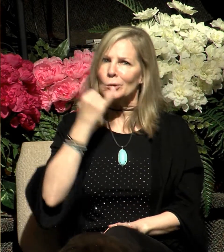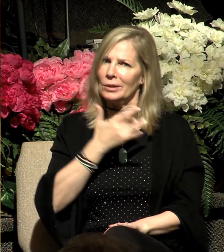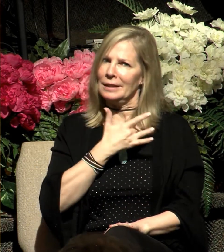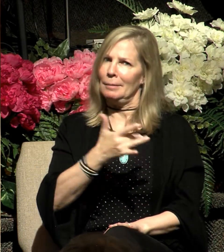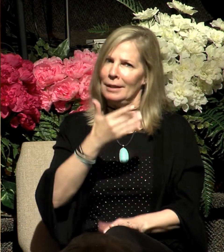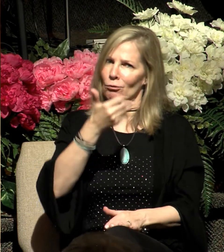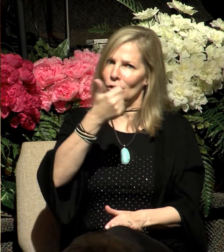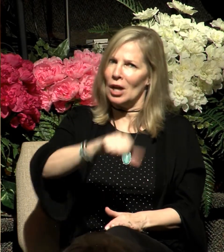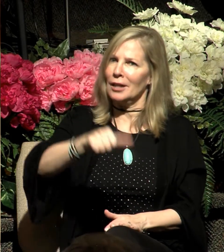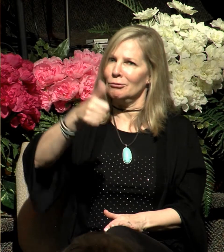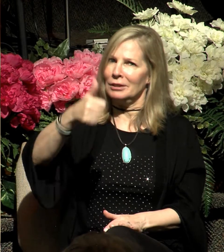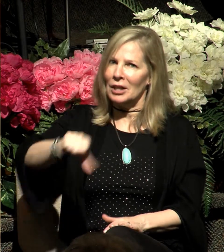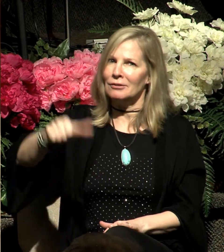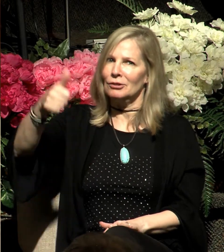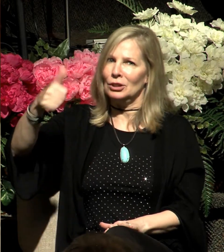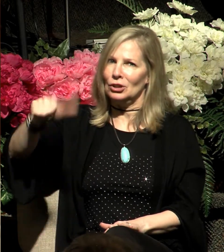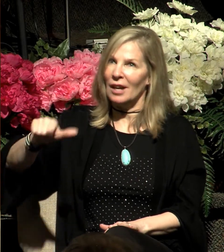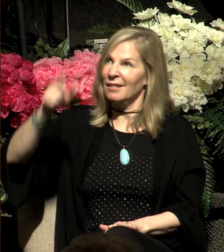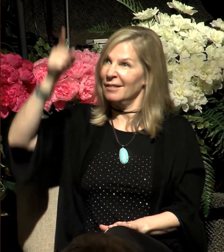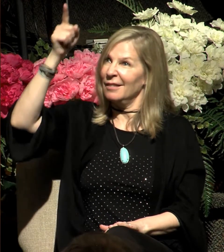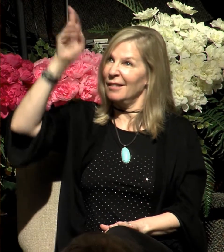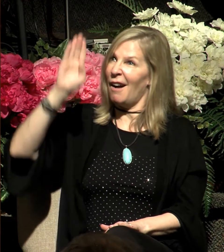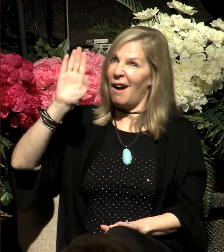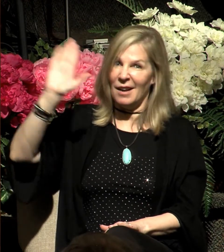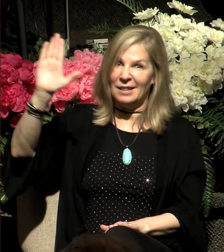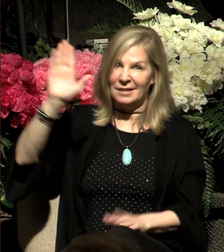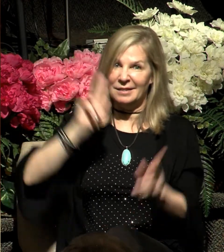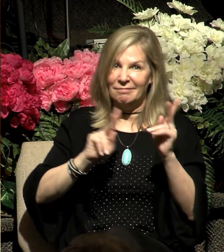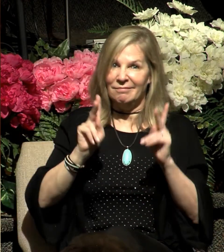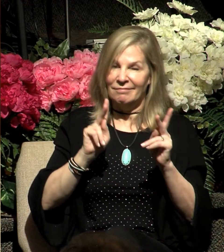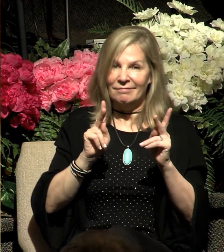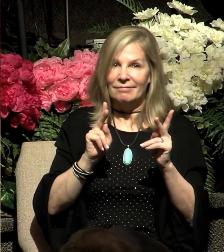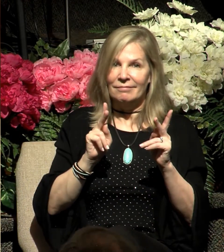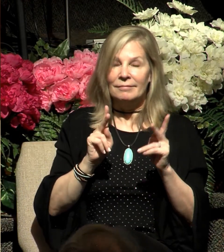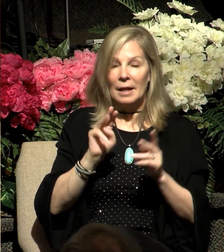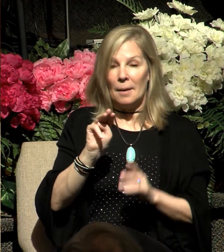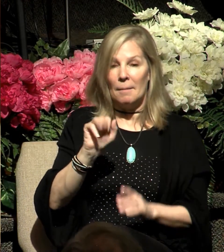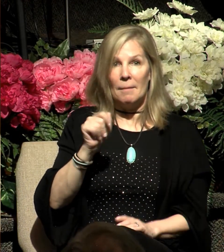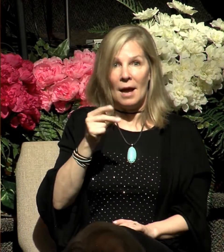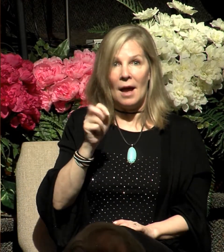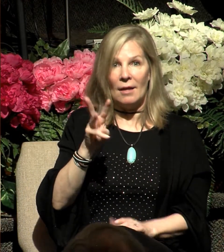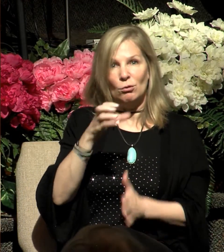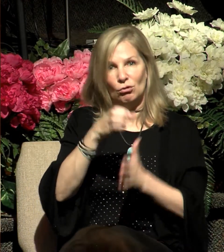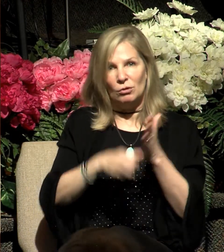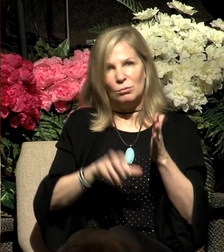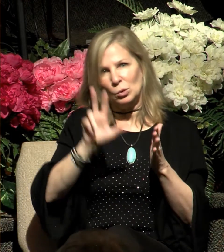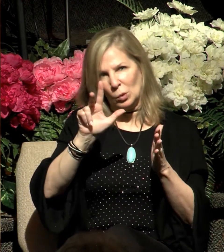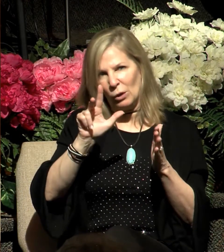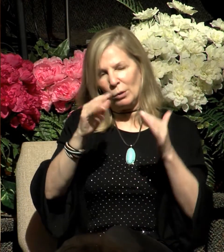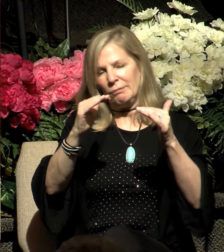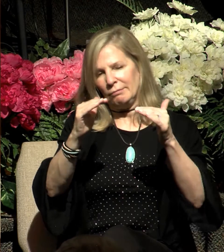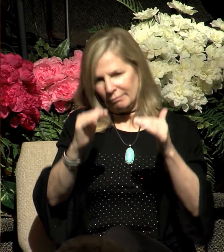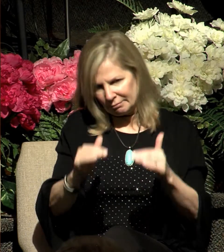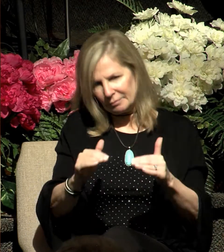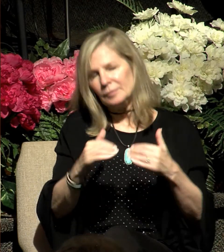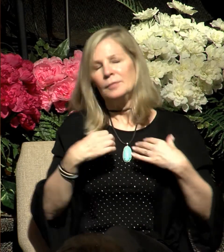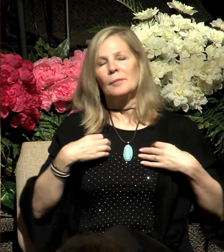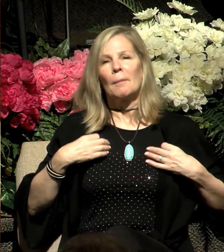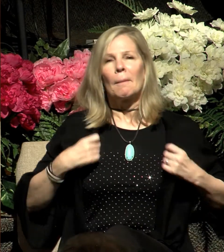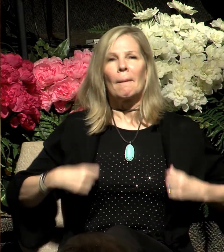spokesman. He said this, Matthew chapter 23, starting in verse 29, and then we're going to jump to verse 37. I'll let you know